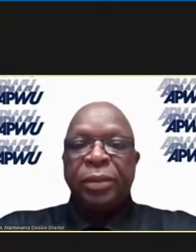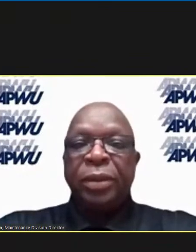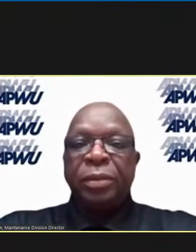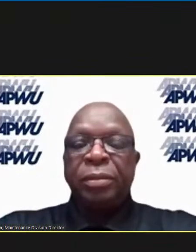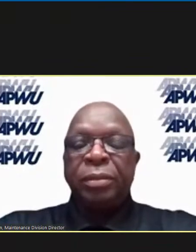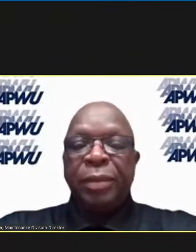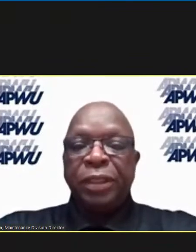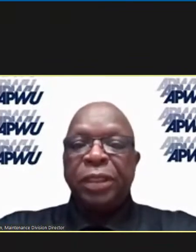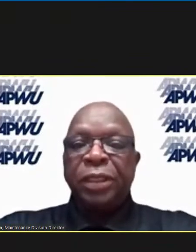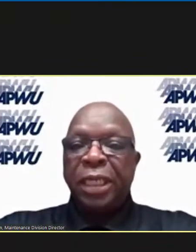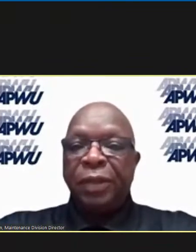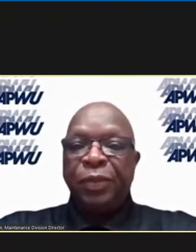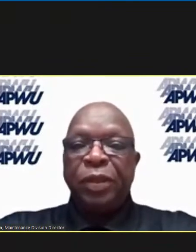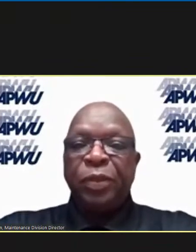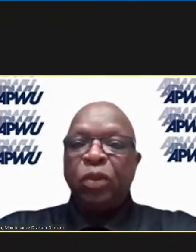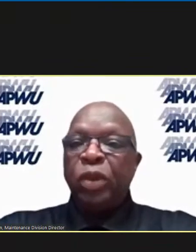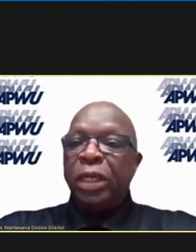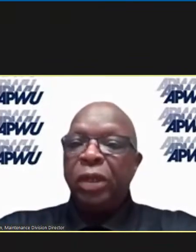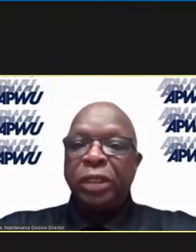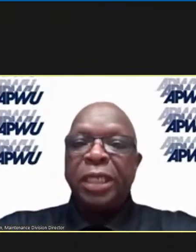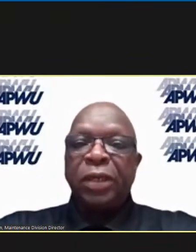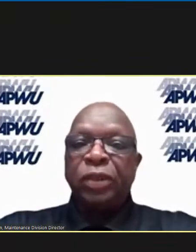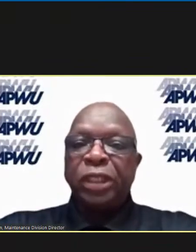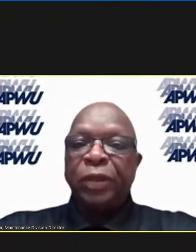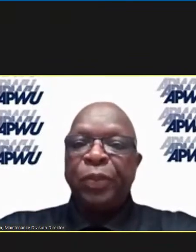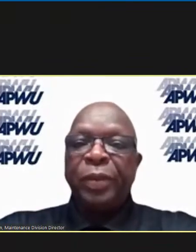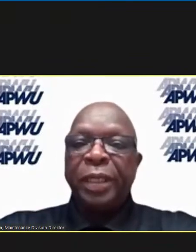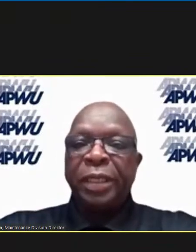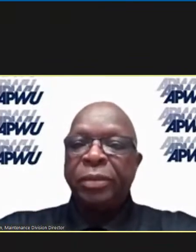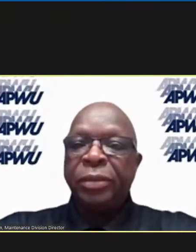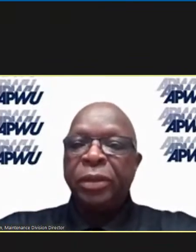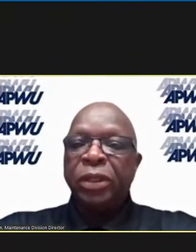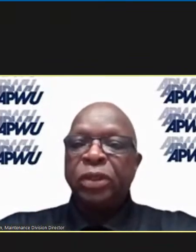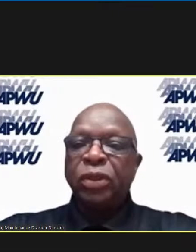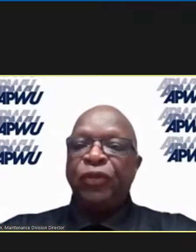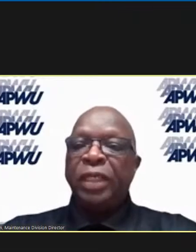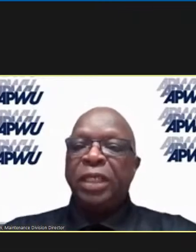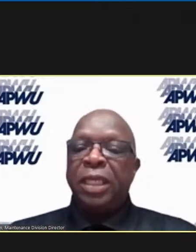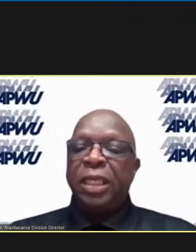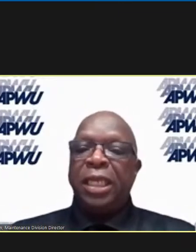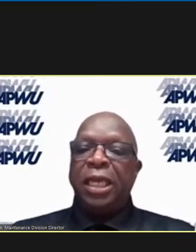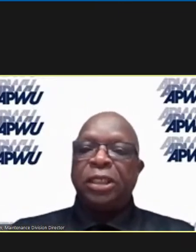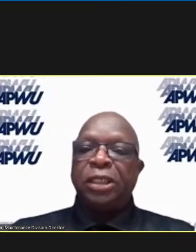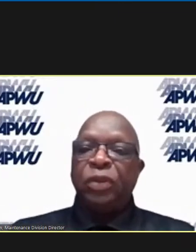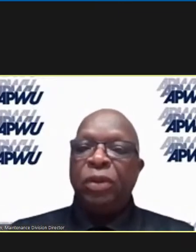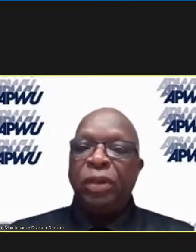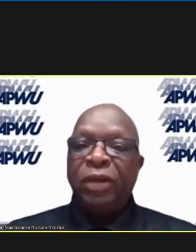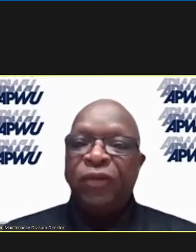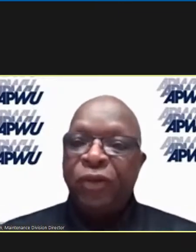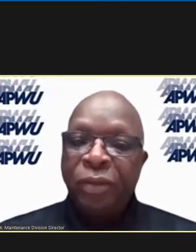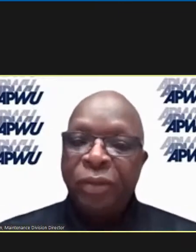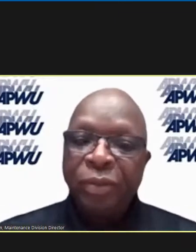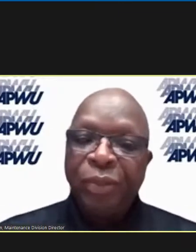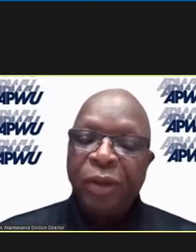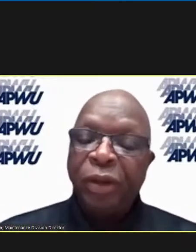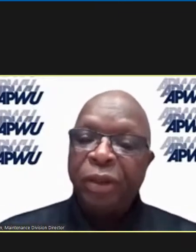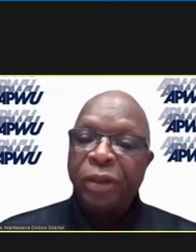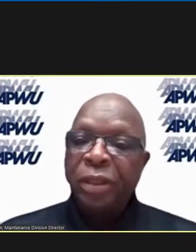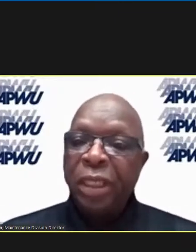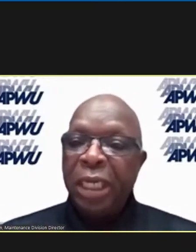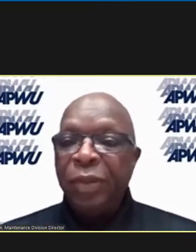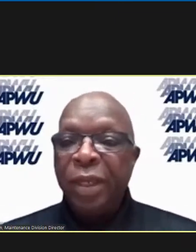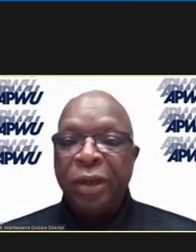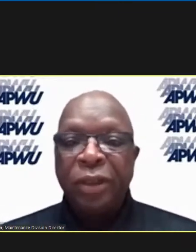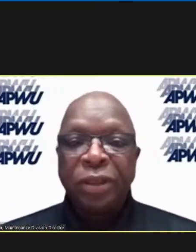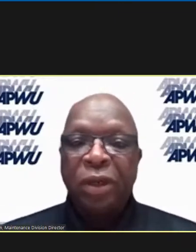we, maintenance and EPW, will not negotiate in public. So if we did not get the answer you were looking for, bear with